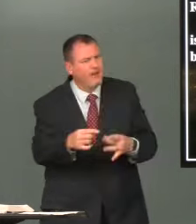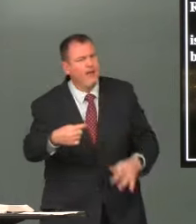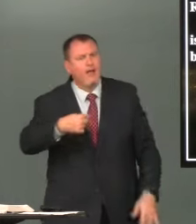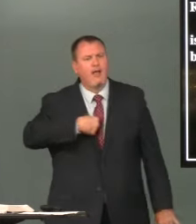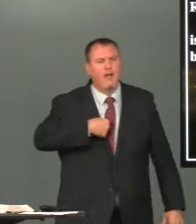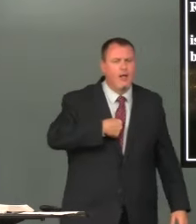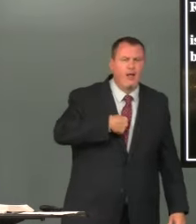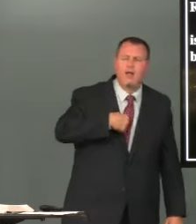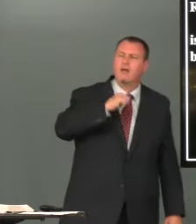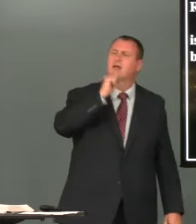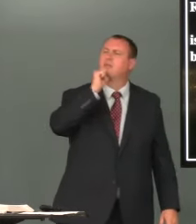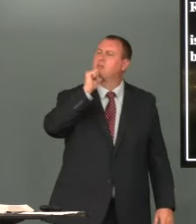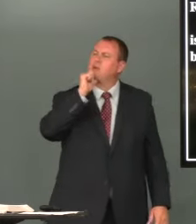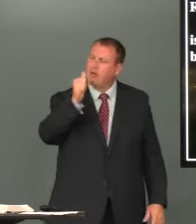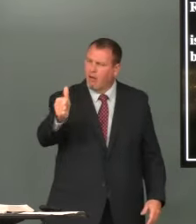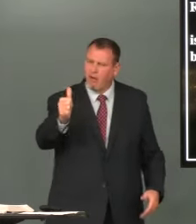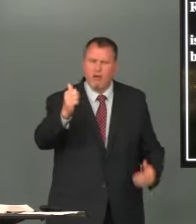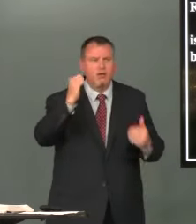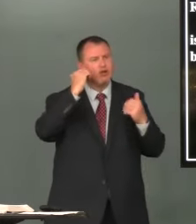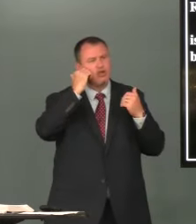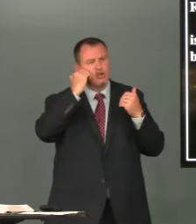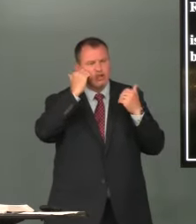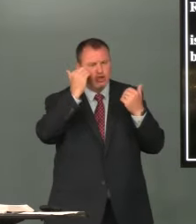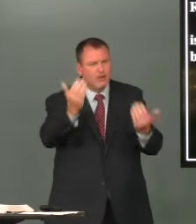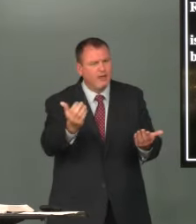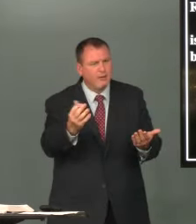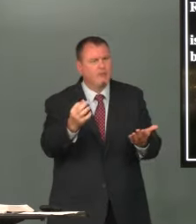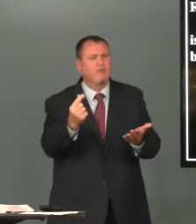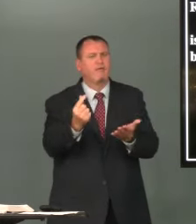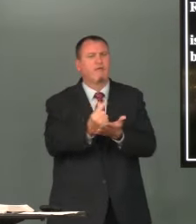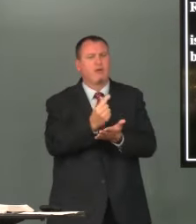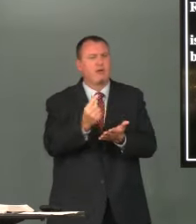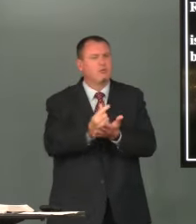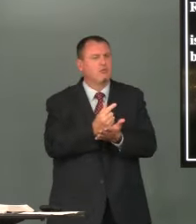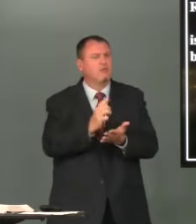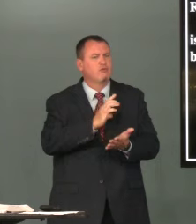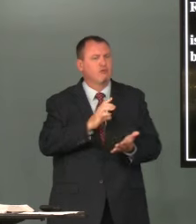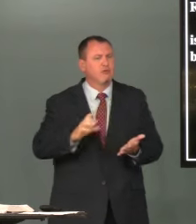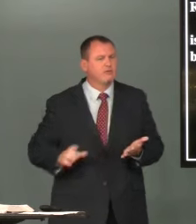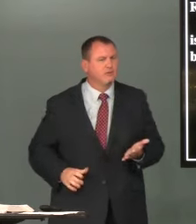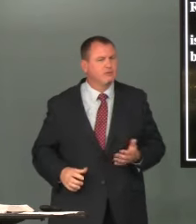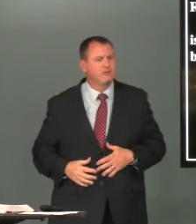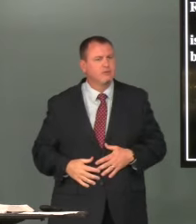and say I am not ashamed of the gospel of Jesus Christ